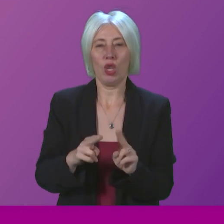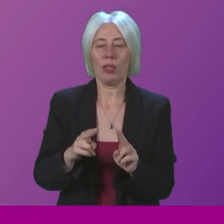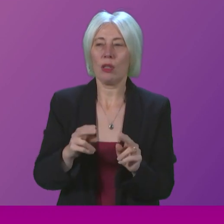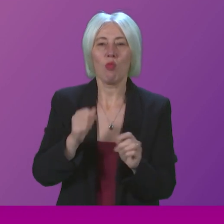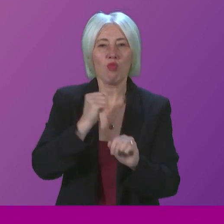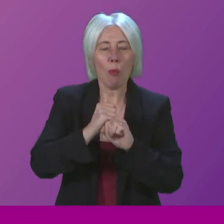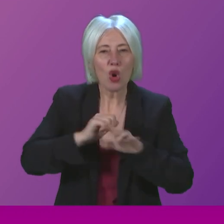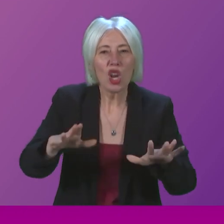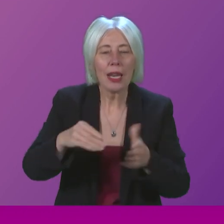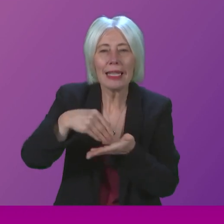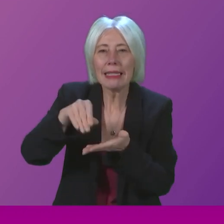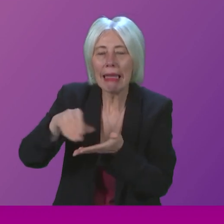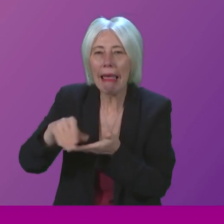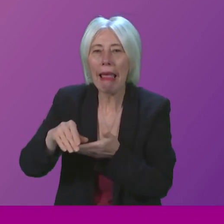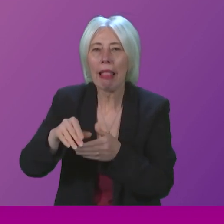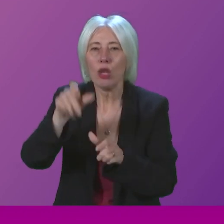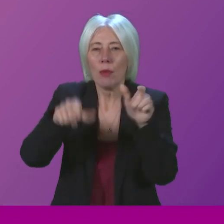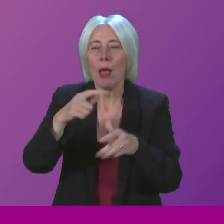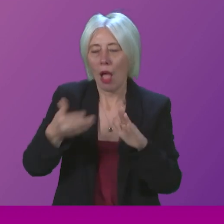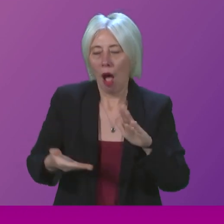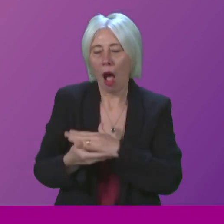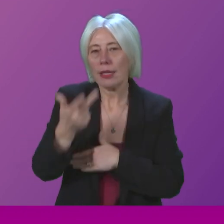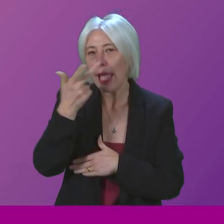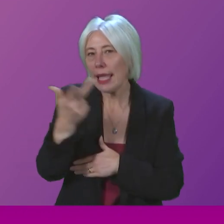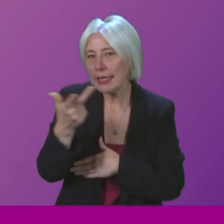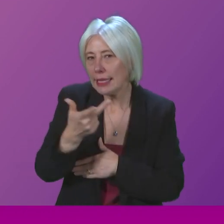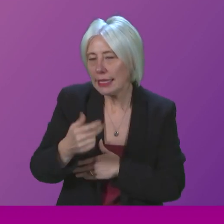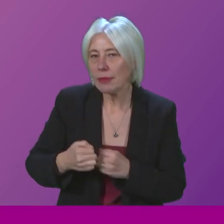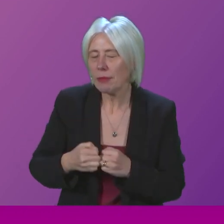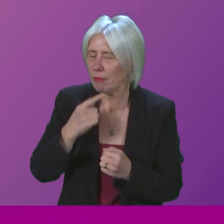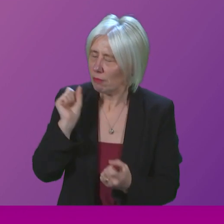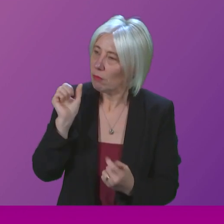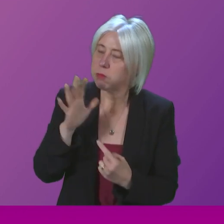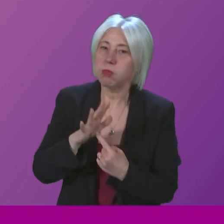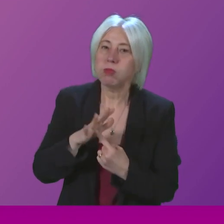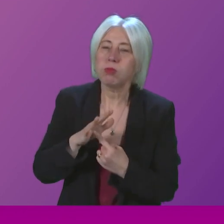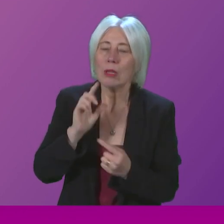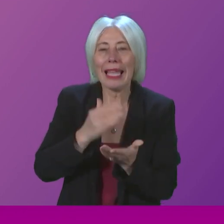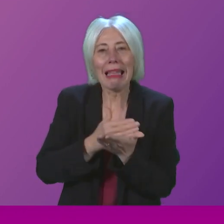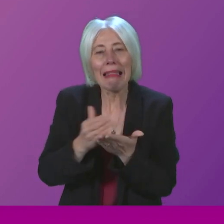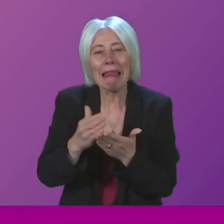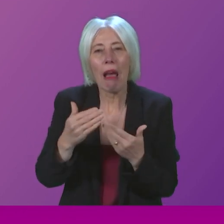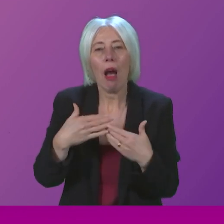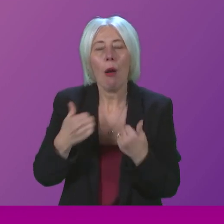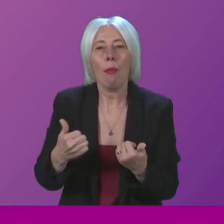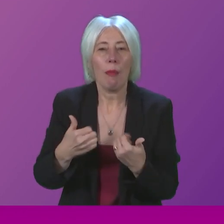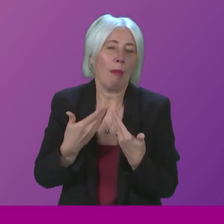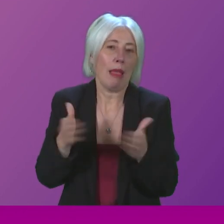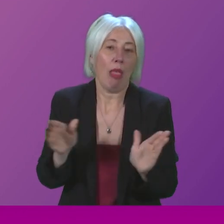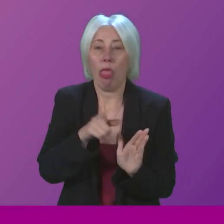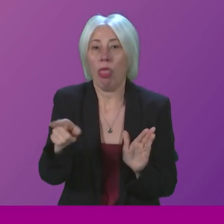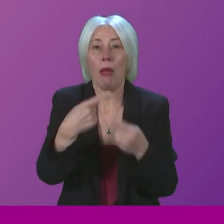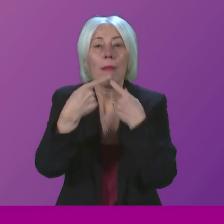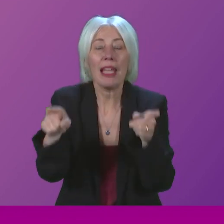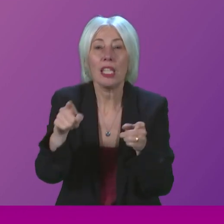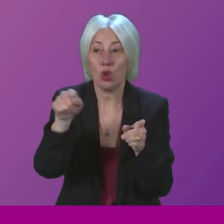sale of vaping products to under 18s. We recognise the vital importance of having a clear public health message for young people